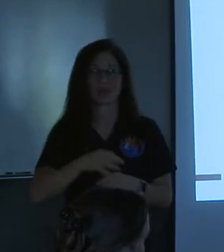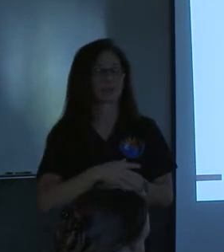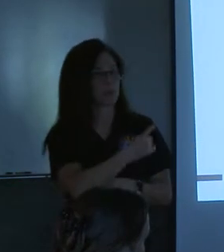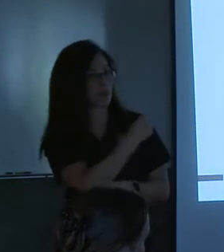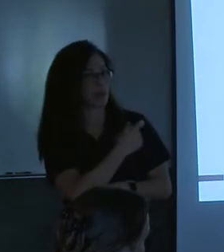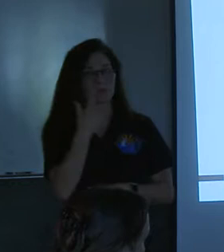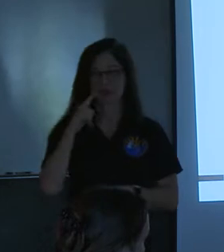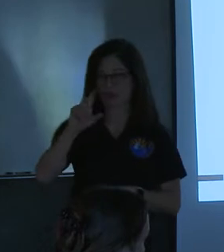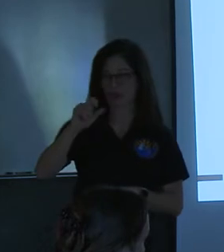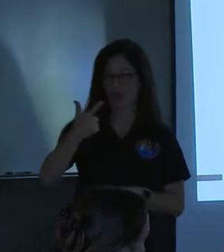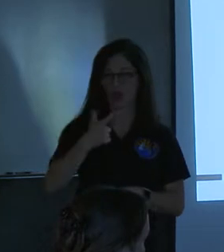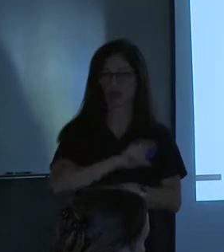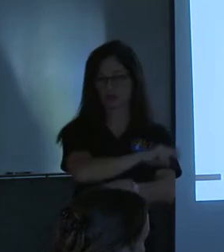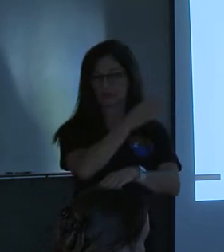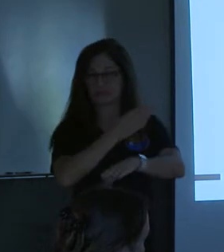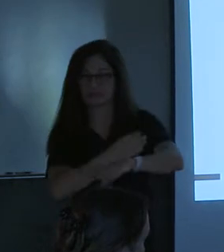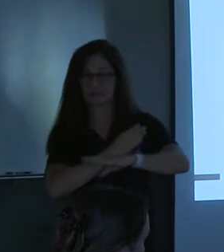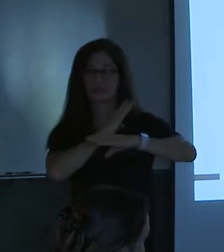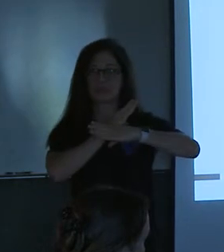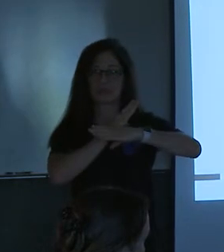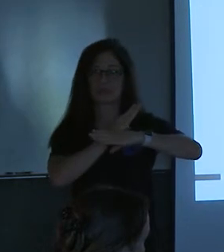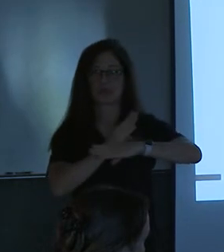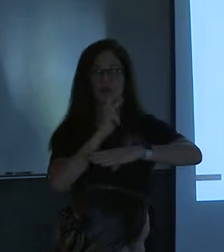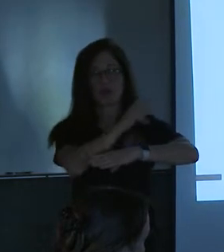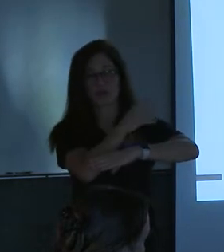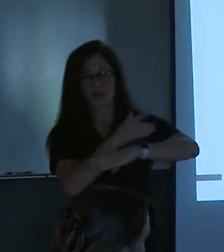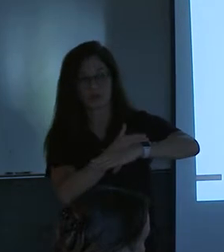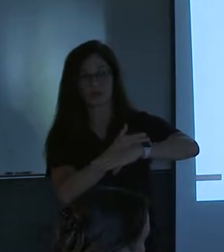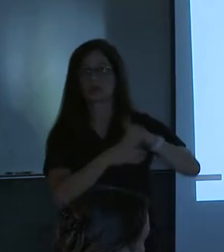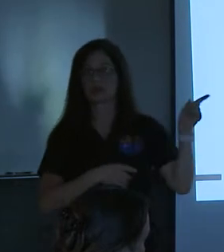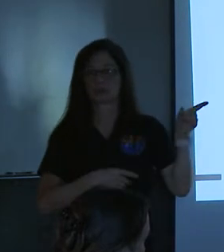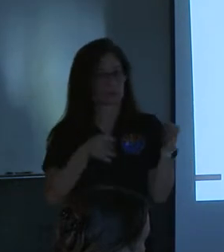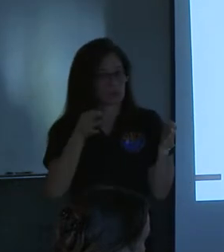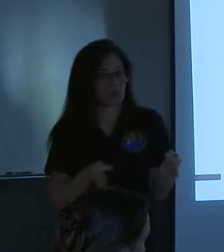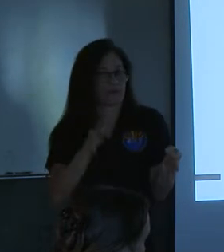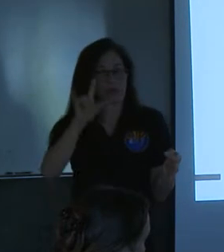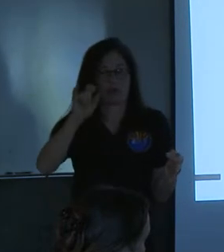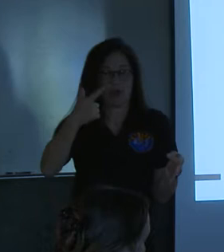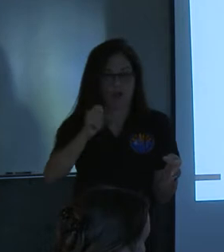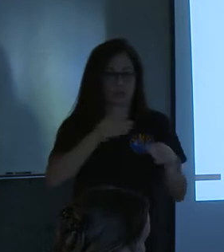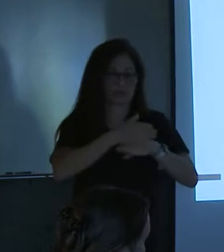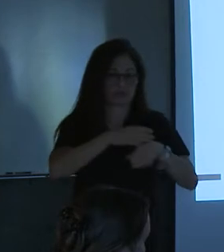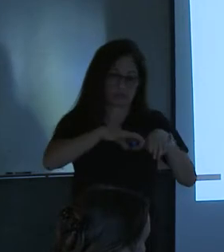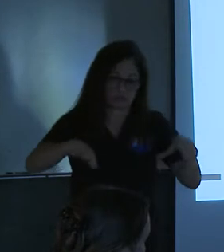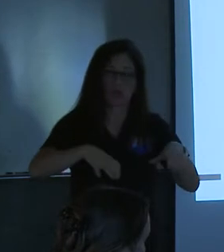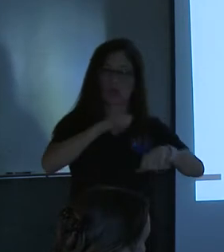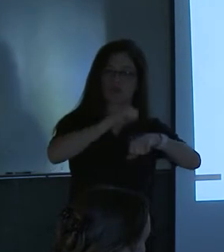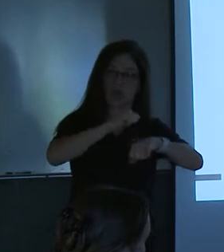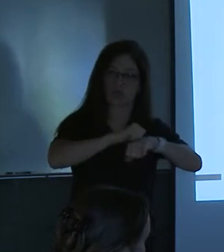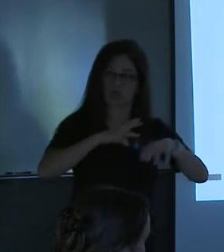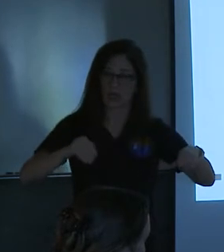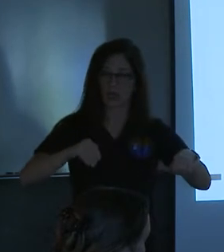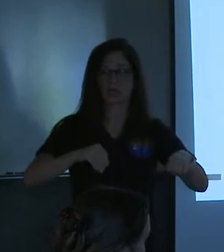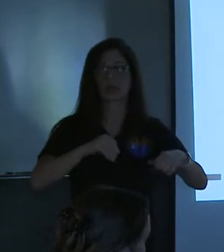blocked the, um, flow further up? Oh there was, there was definitely logs and rocks and debris. Uh, I got some